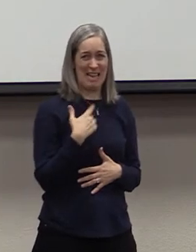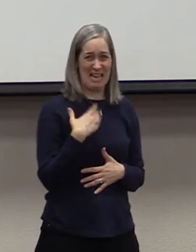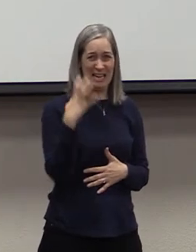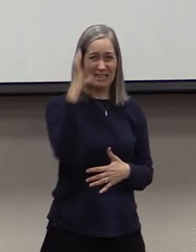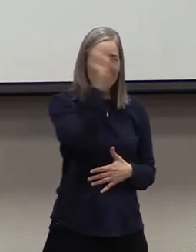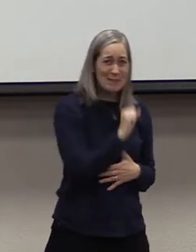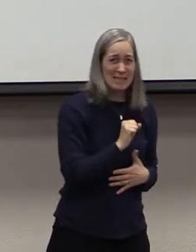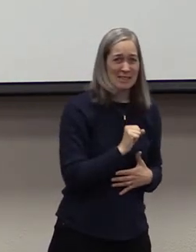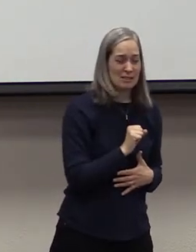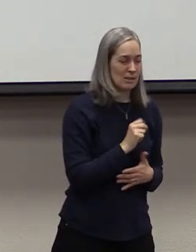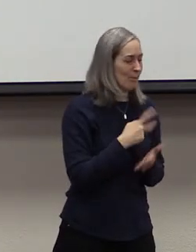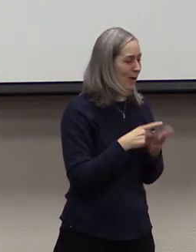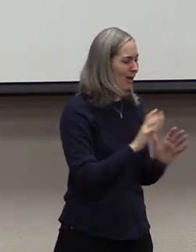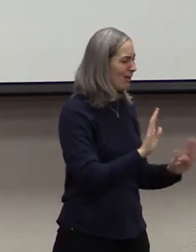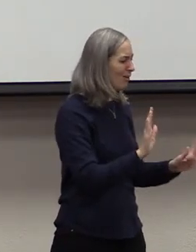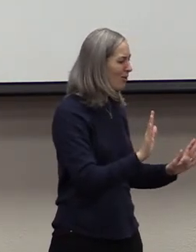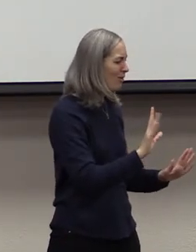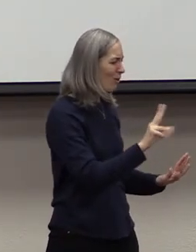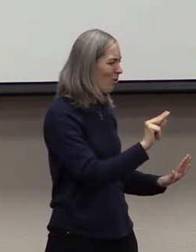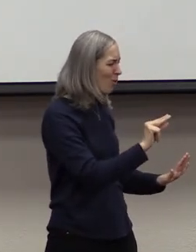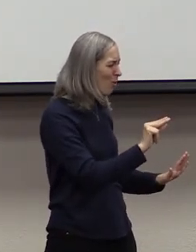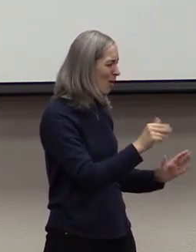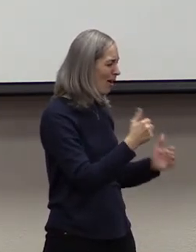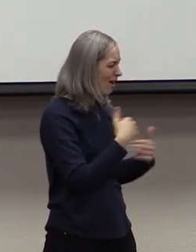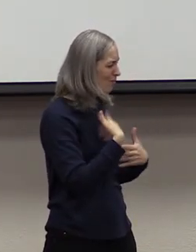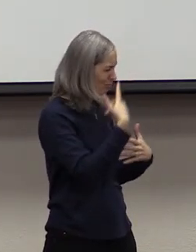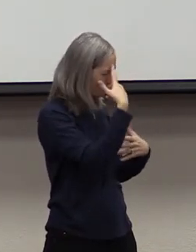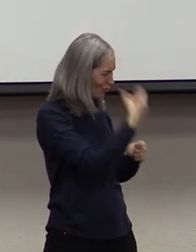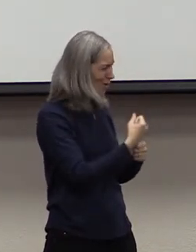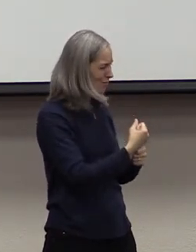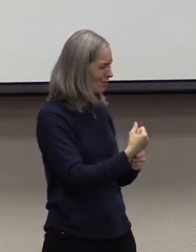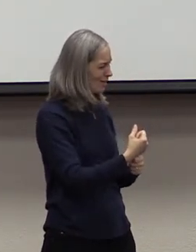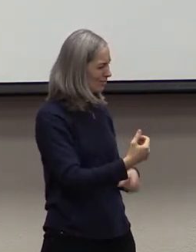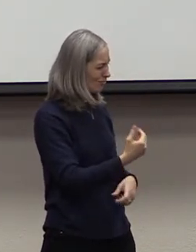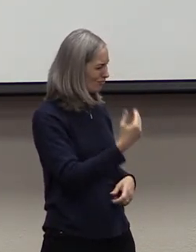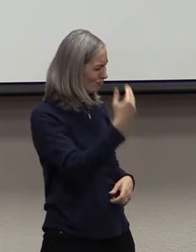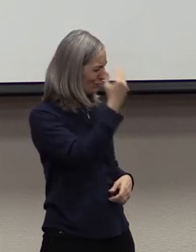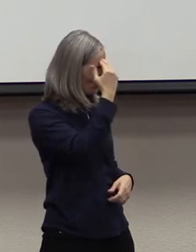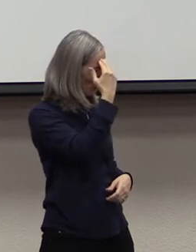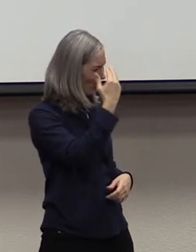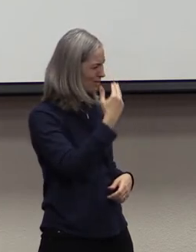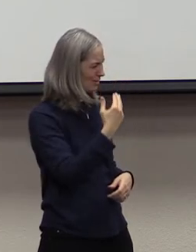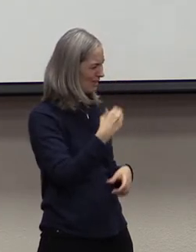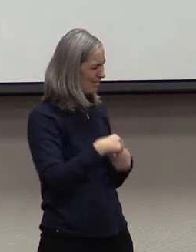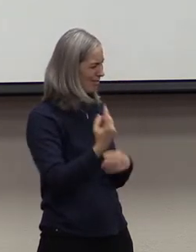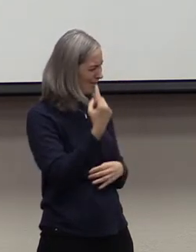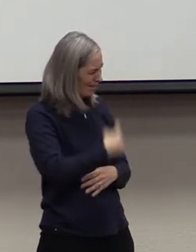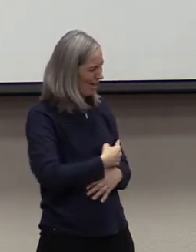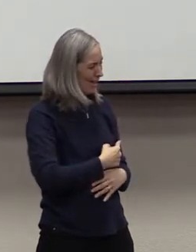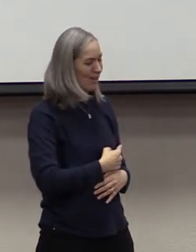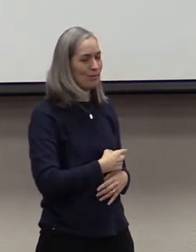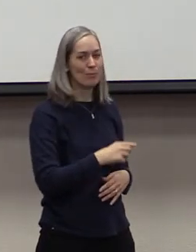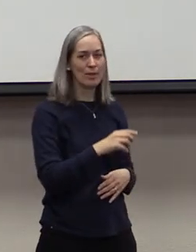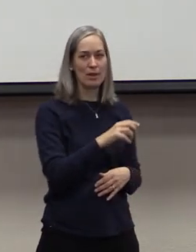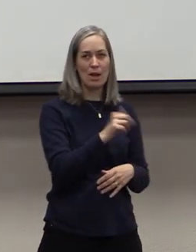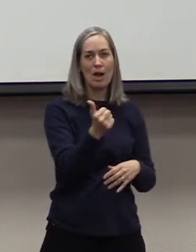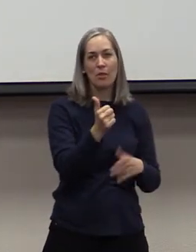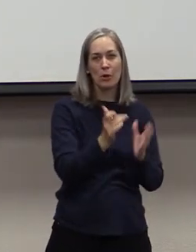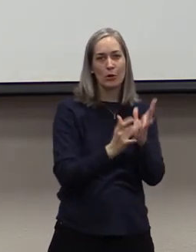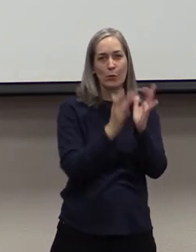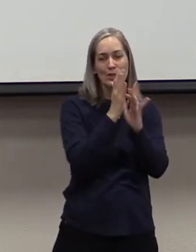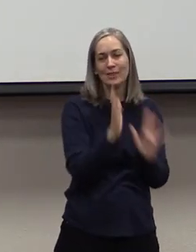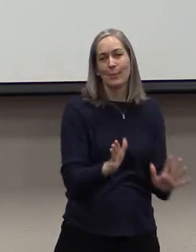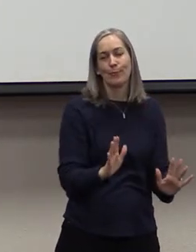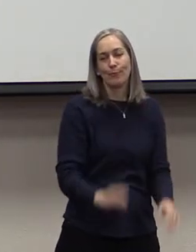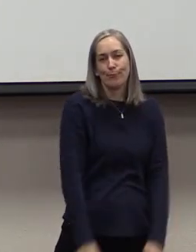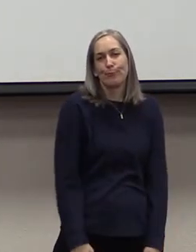Paul says no. There is confidence and assurance in this day that you have. And then there's those other Christians that